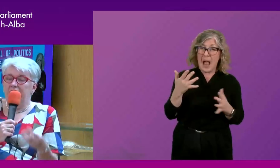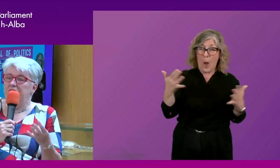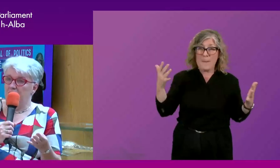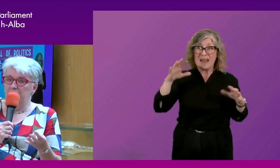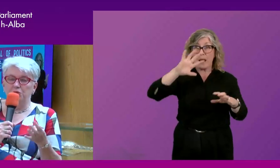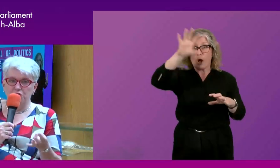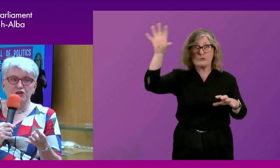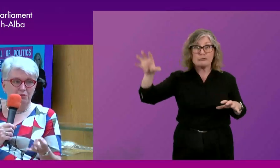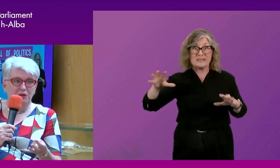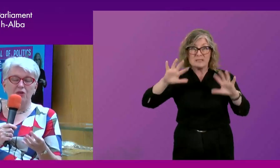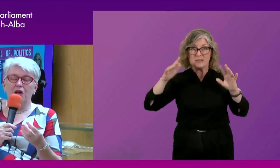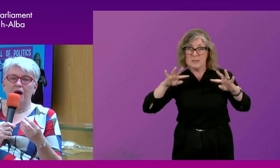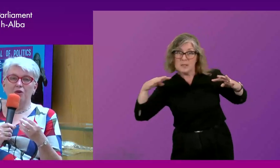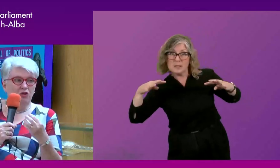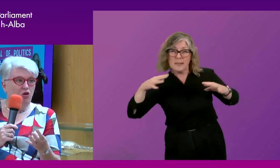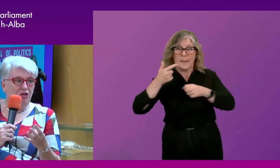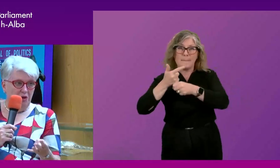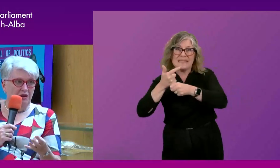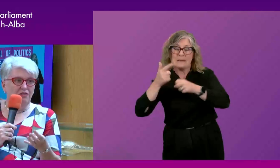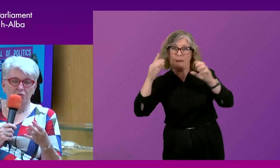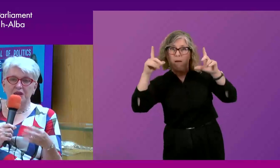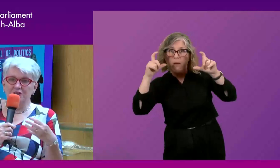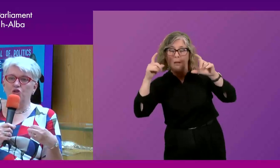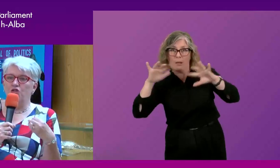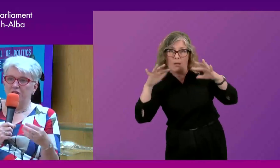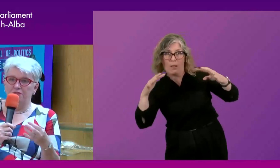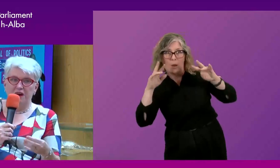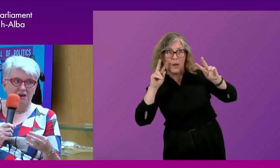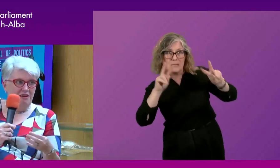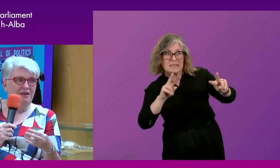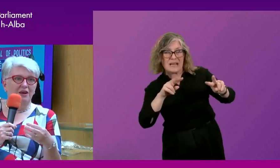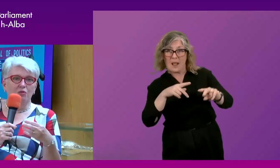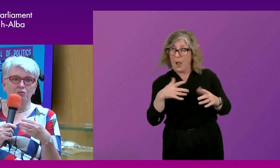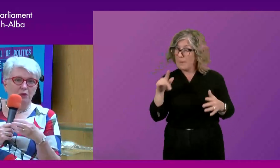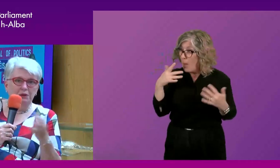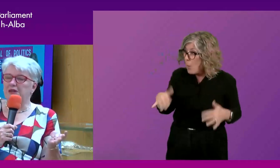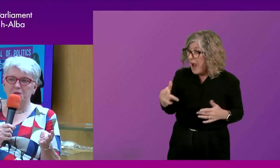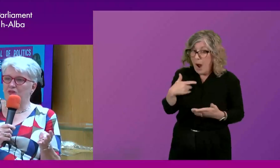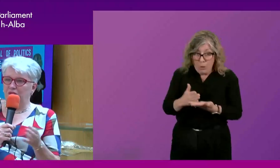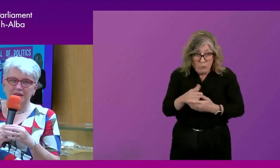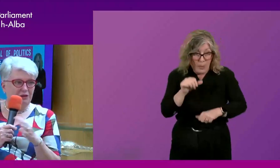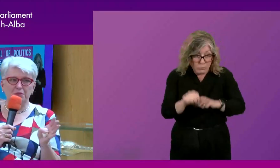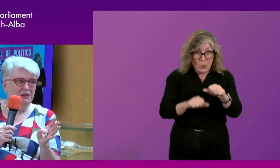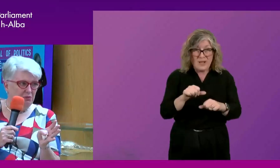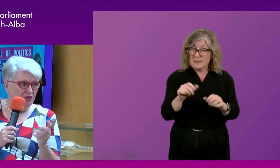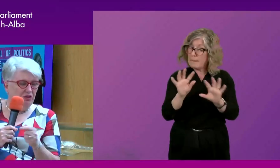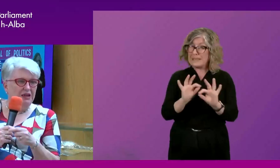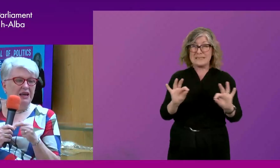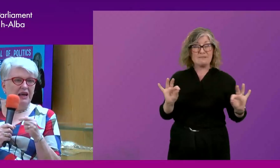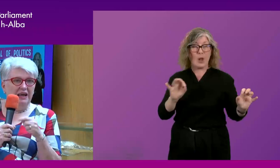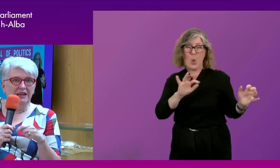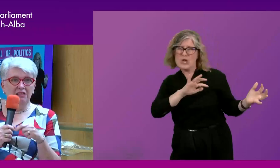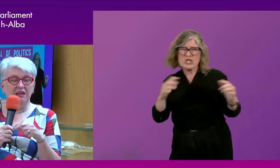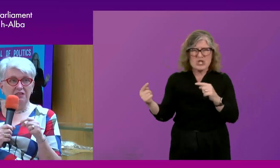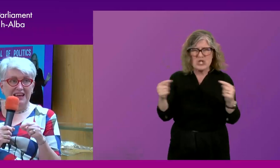And hearing people talk about how in awe they were that we had got this far, completely peacefully, completely peacefully.